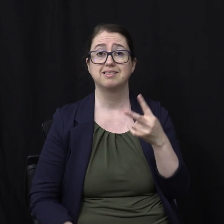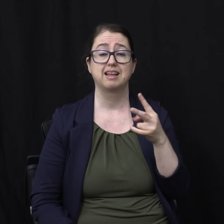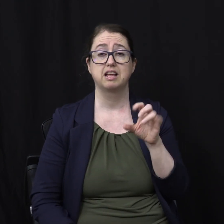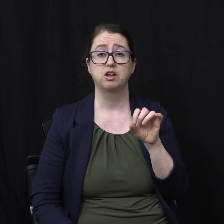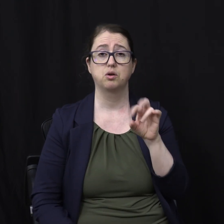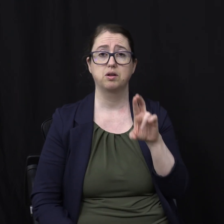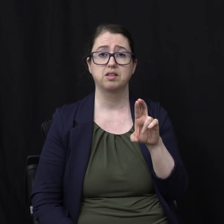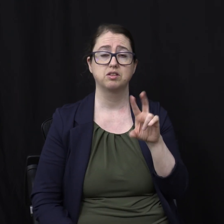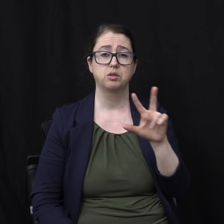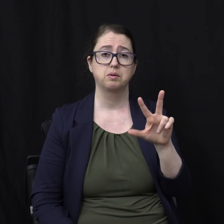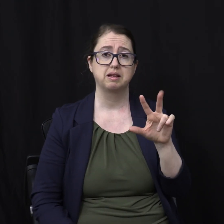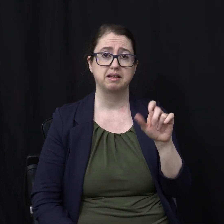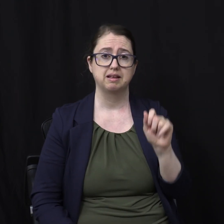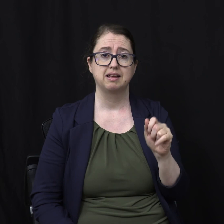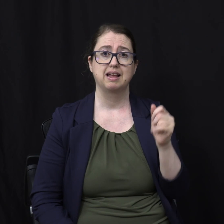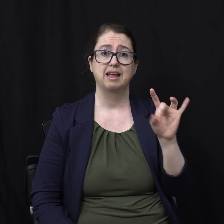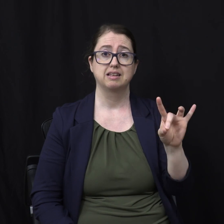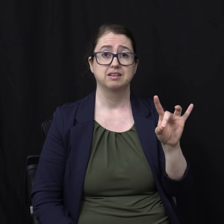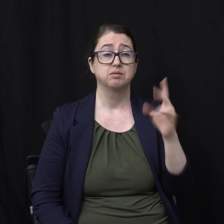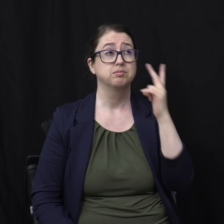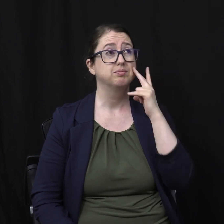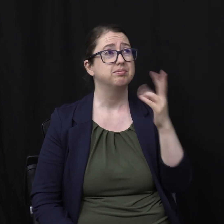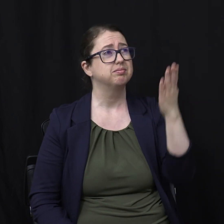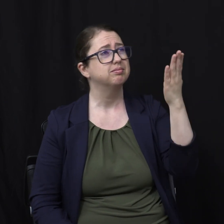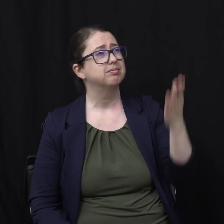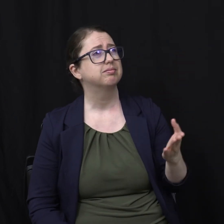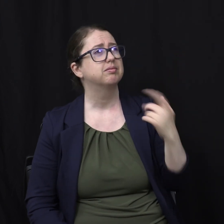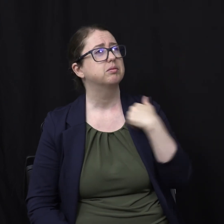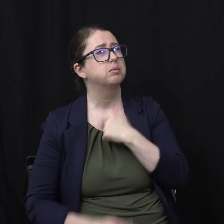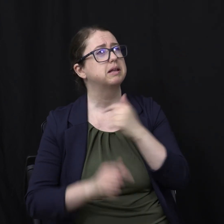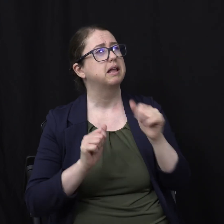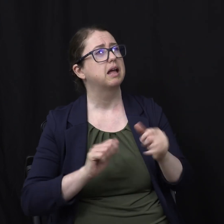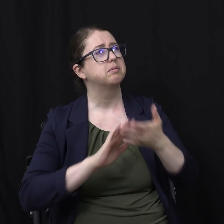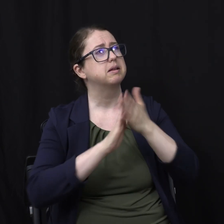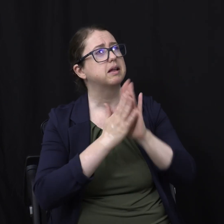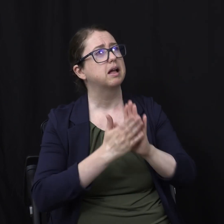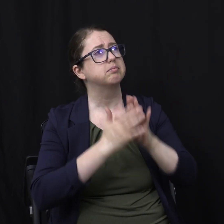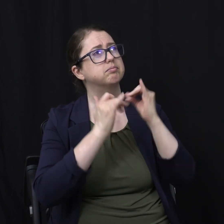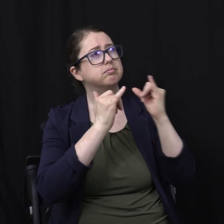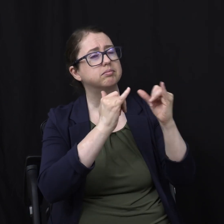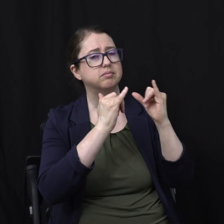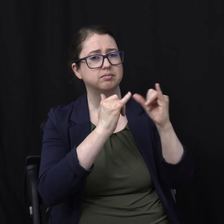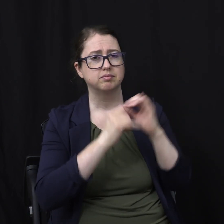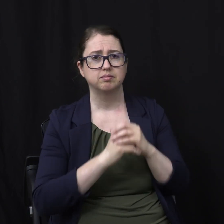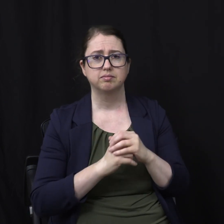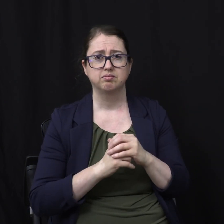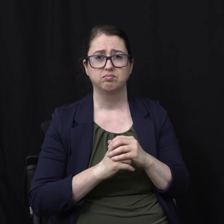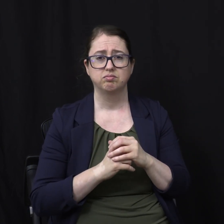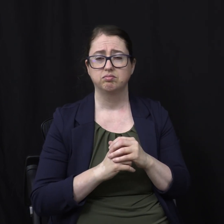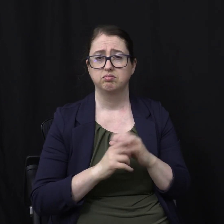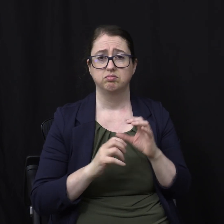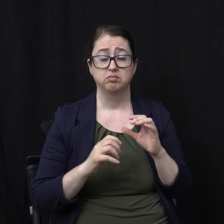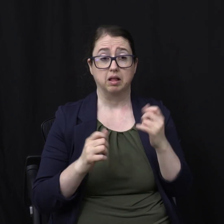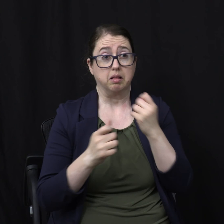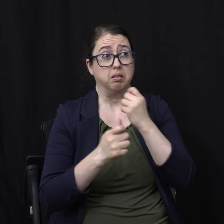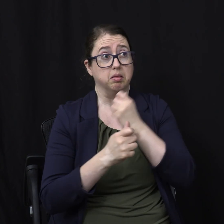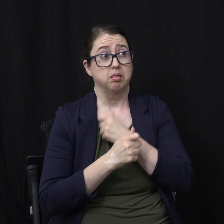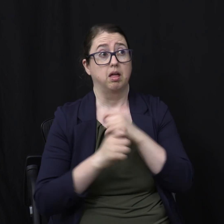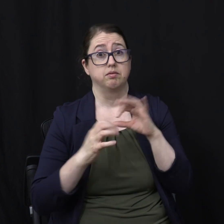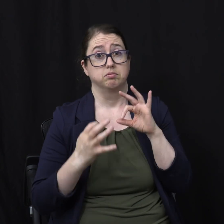318 When we see him As he is We will be like him The apostle John says And there is no fear In love God wants